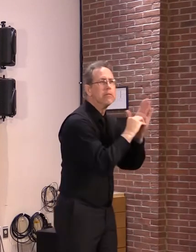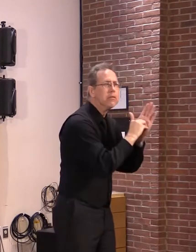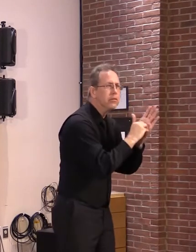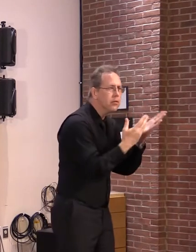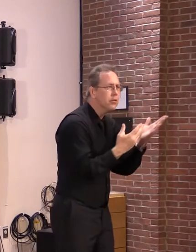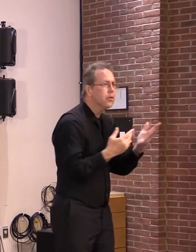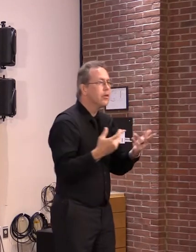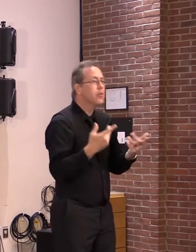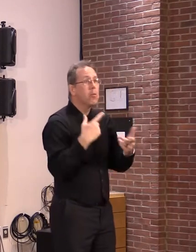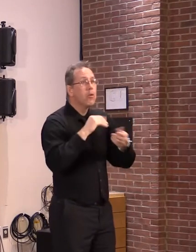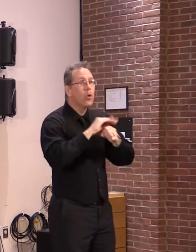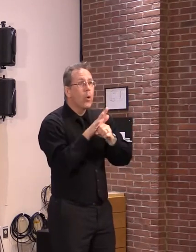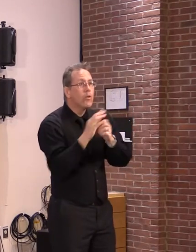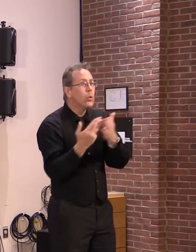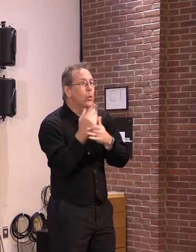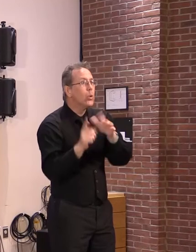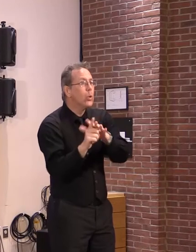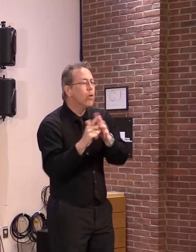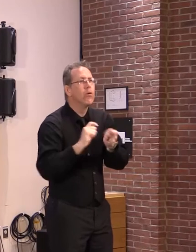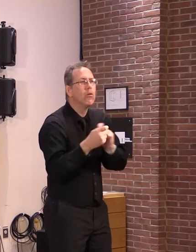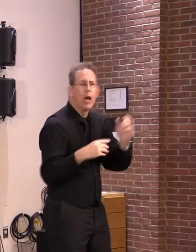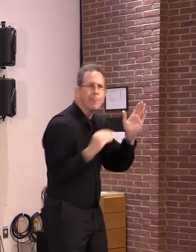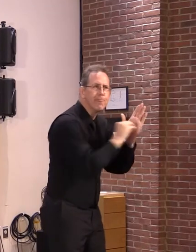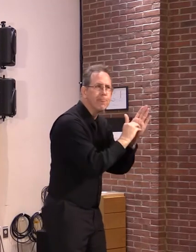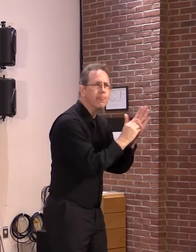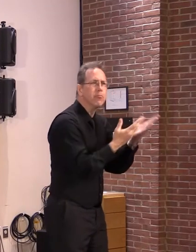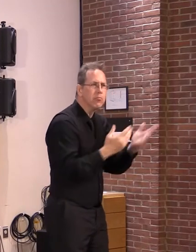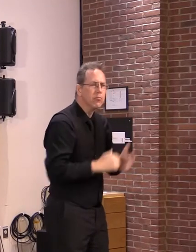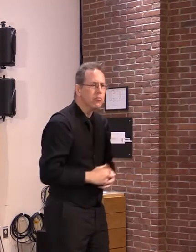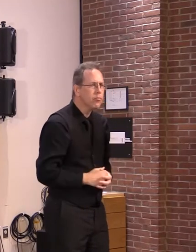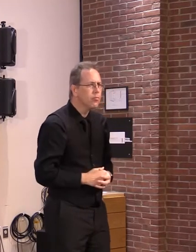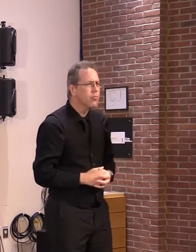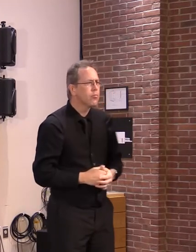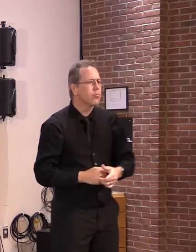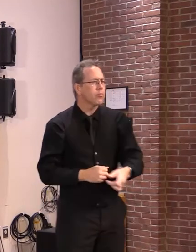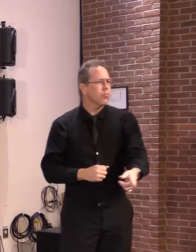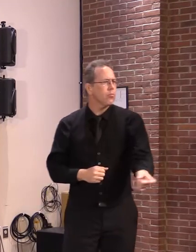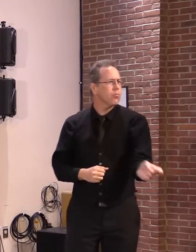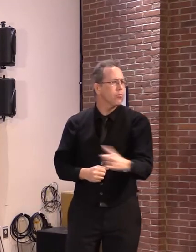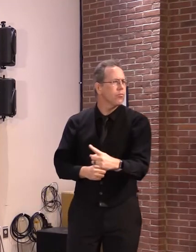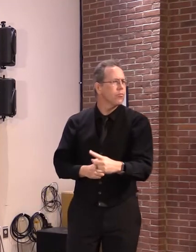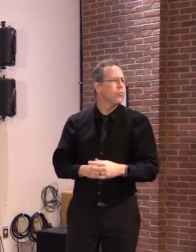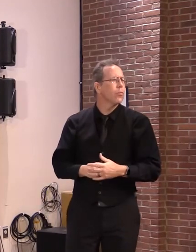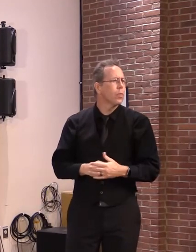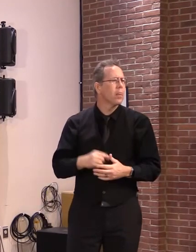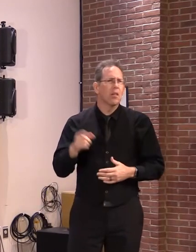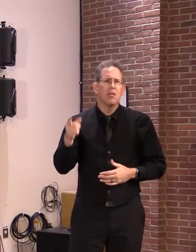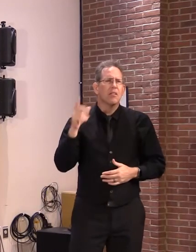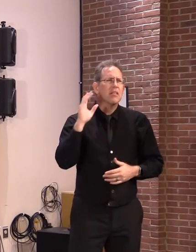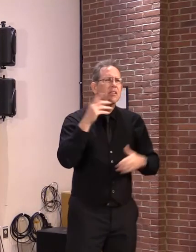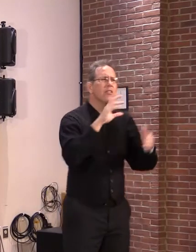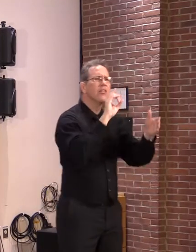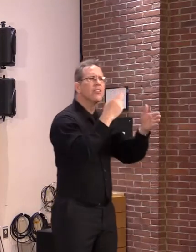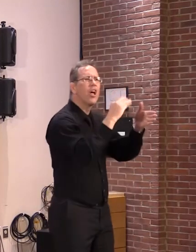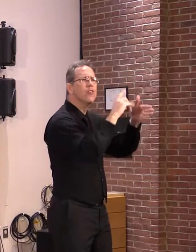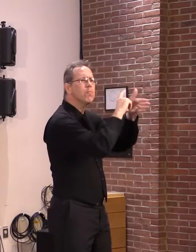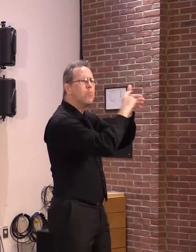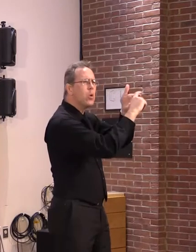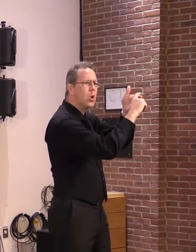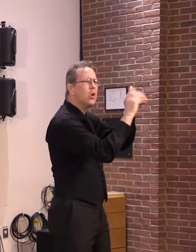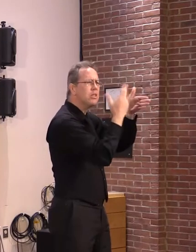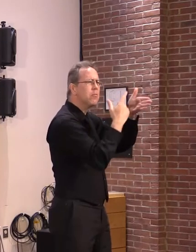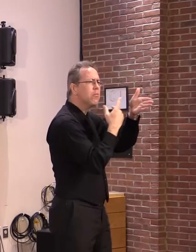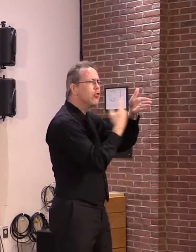I also know that the dashboard is kind of defined to be interactive and accessible and the broad data is published